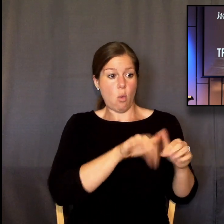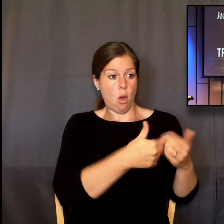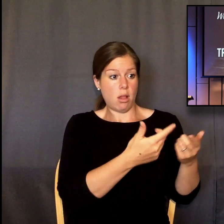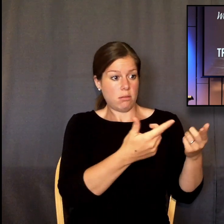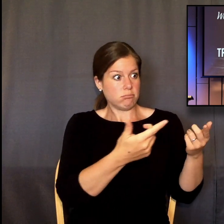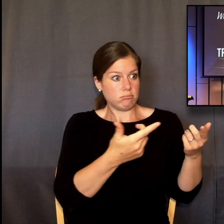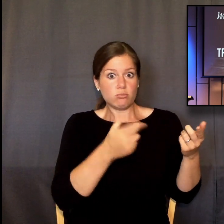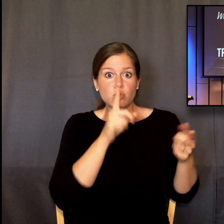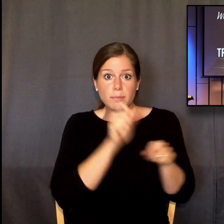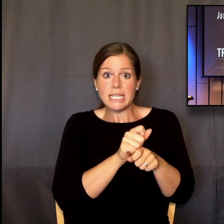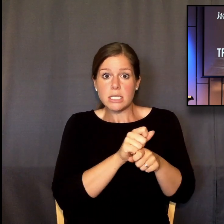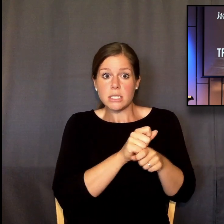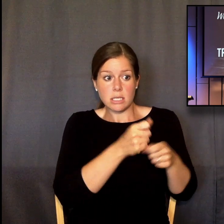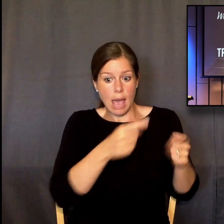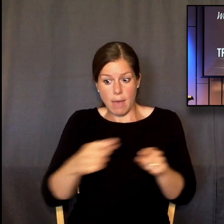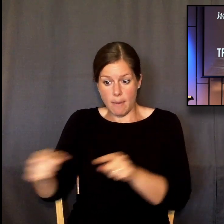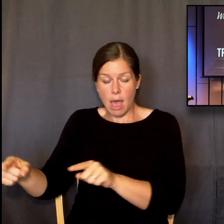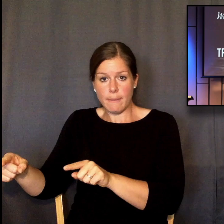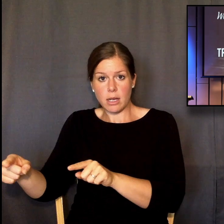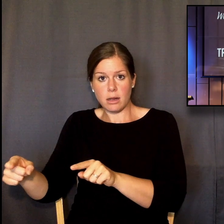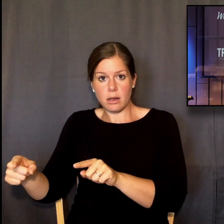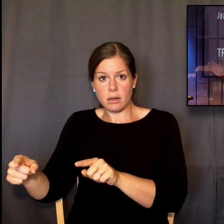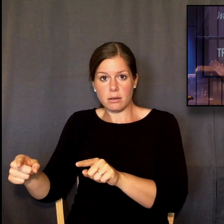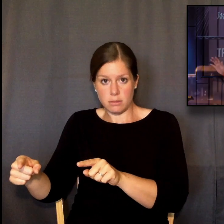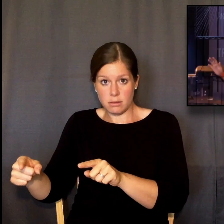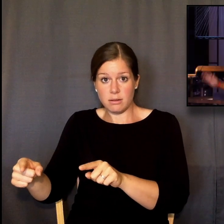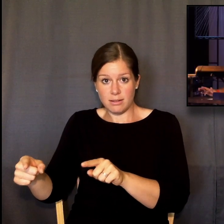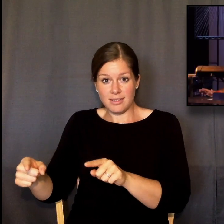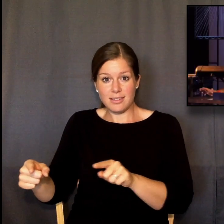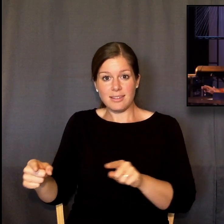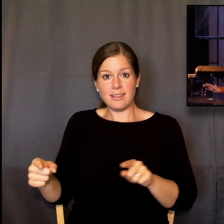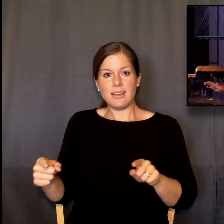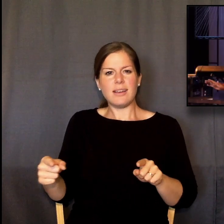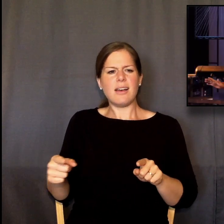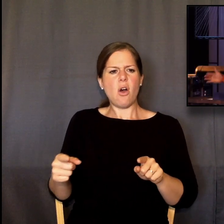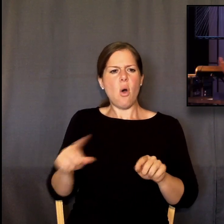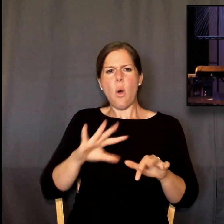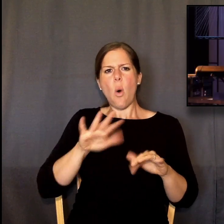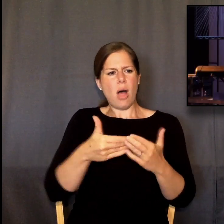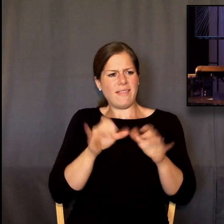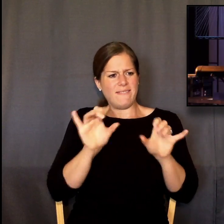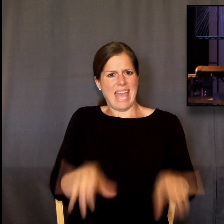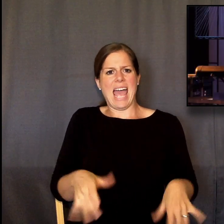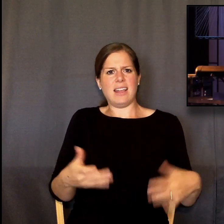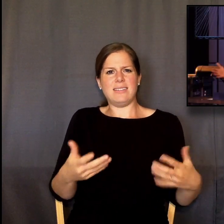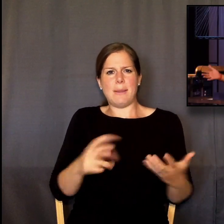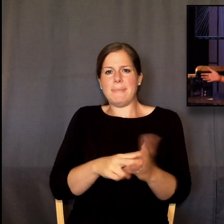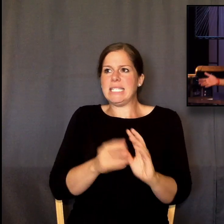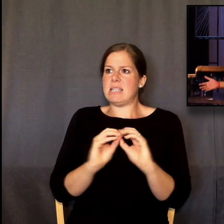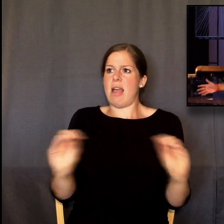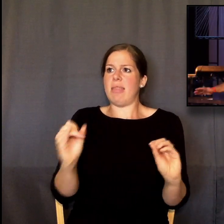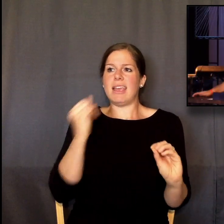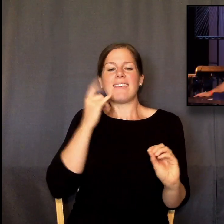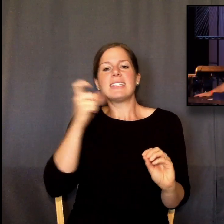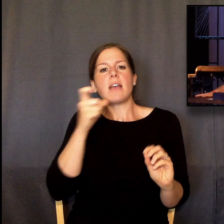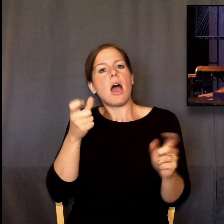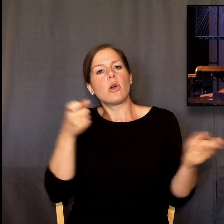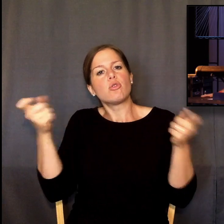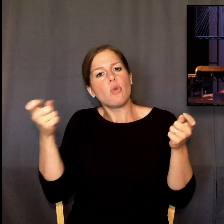he's going to fulfill them hundreds of years beforehand. Prophecy is meaningless. If God is not in control, and so is prayer.